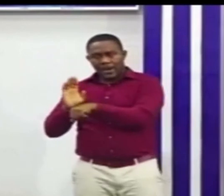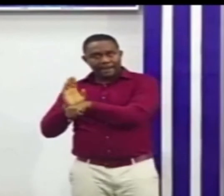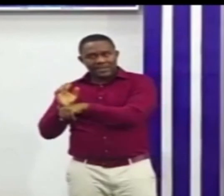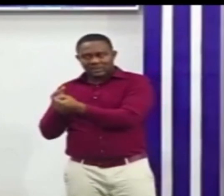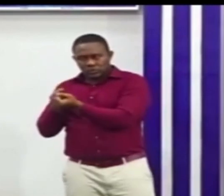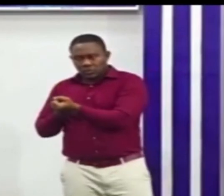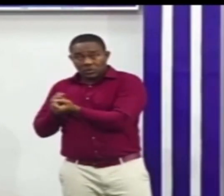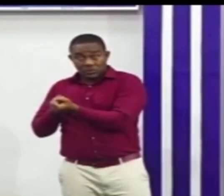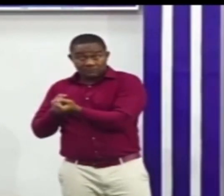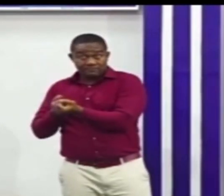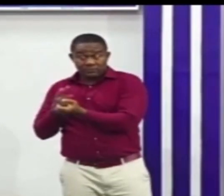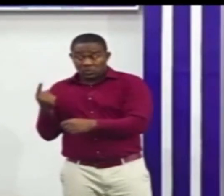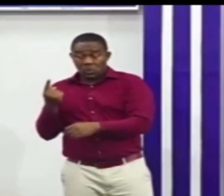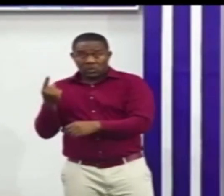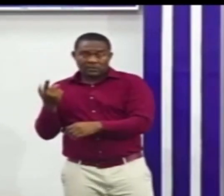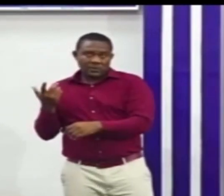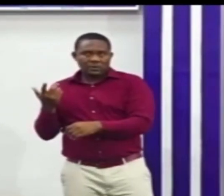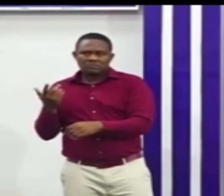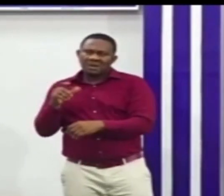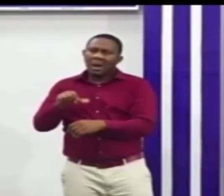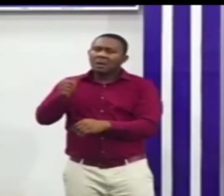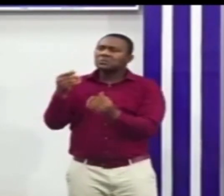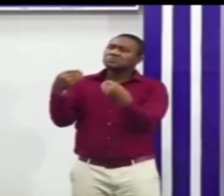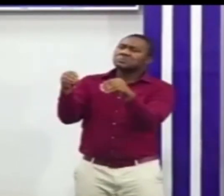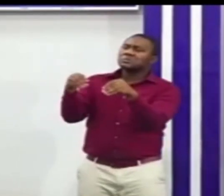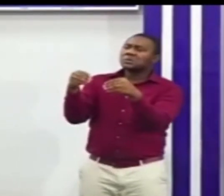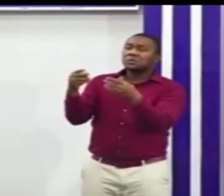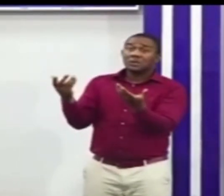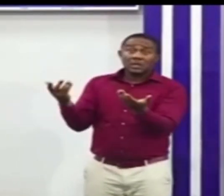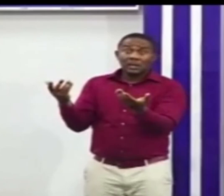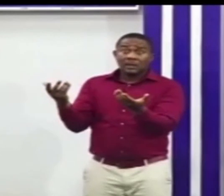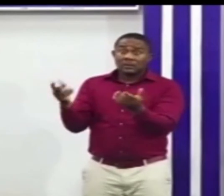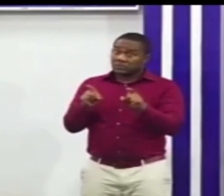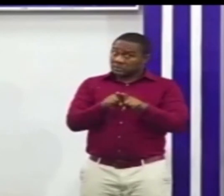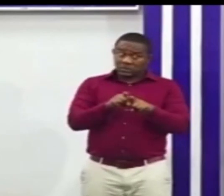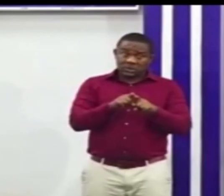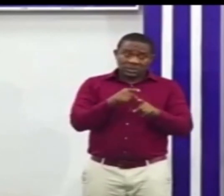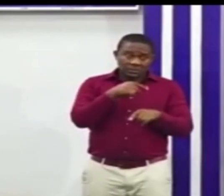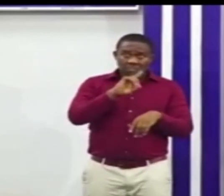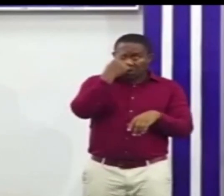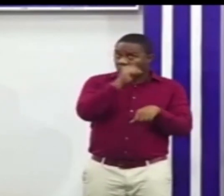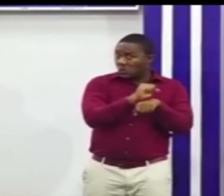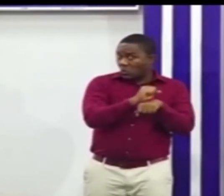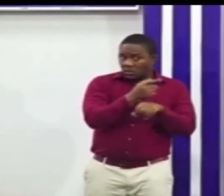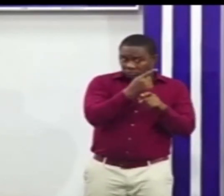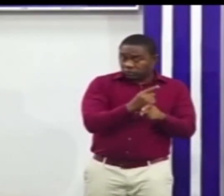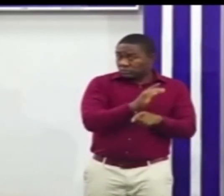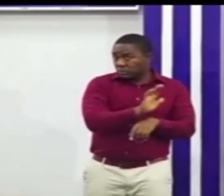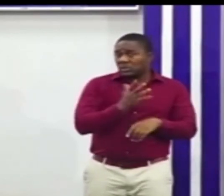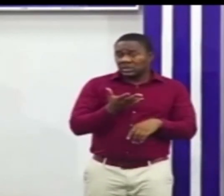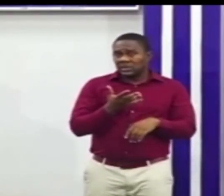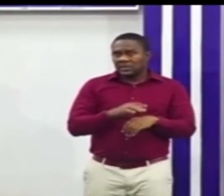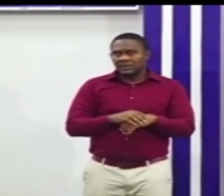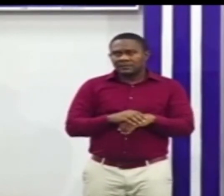enterprises not forgetting the informal but also considering the fall as well we've been working on the portal where the applications will